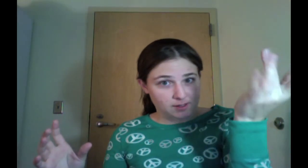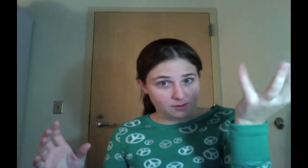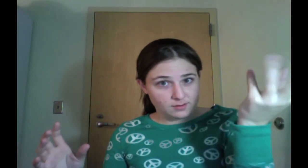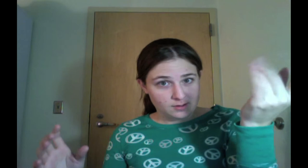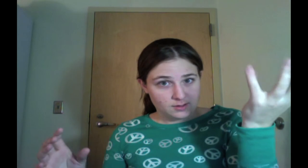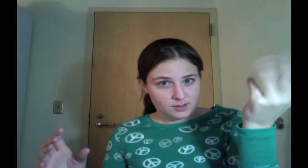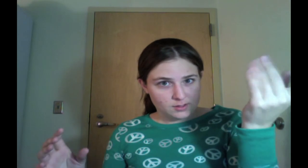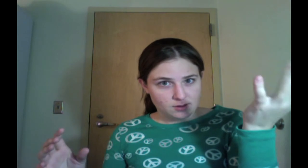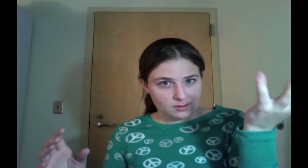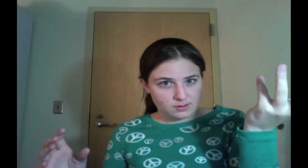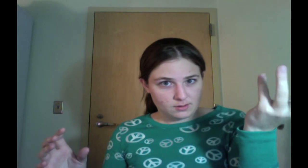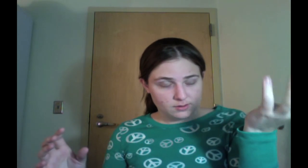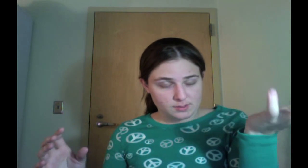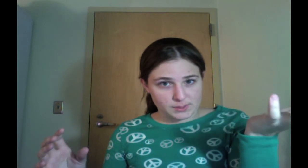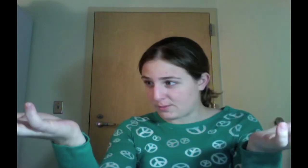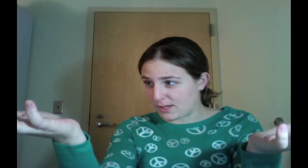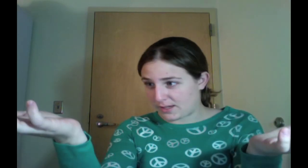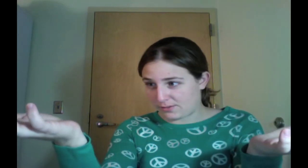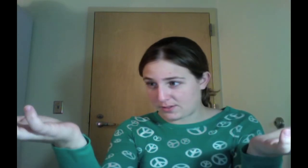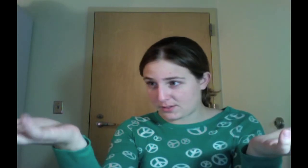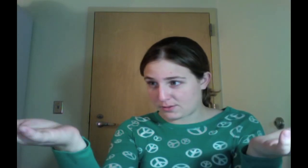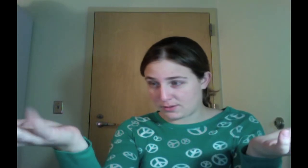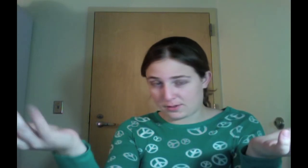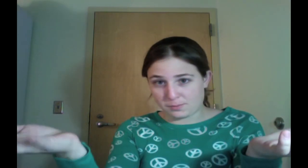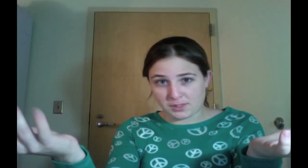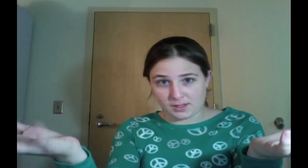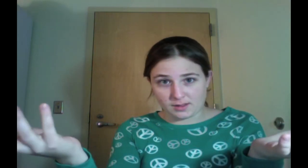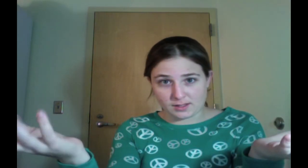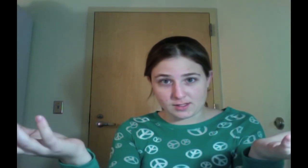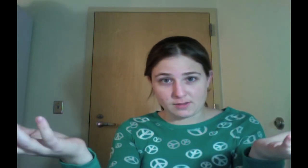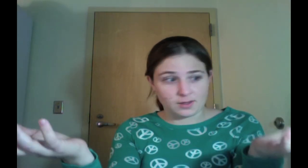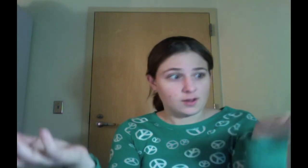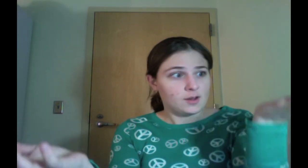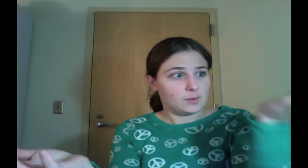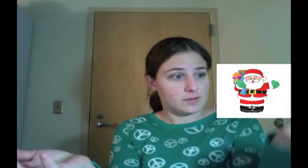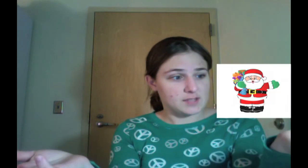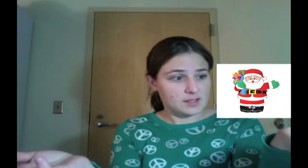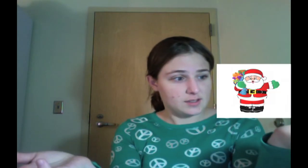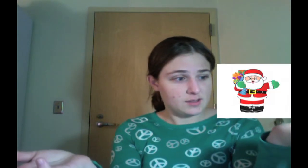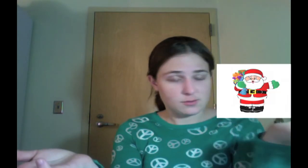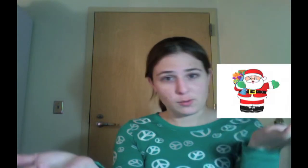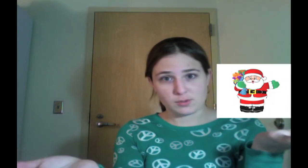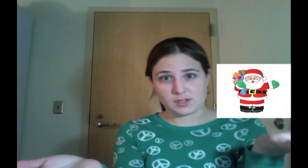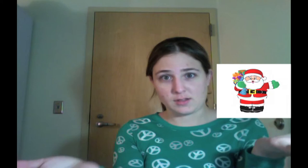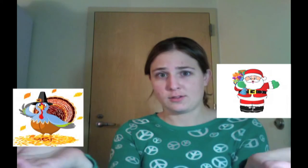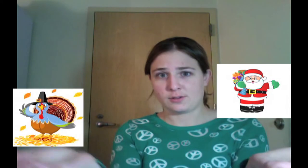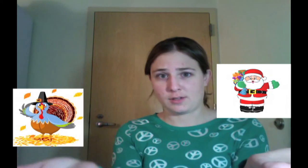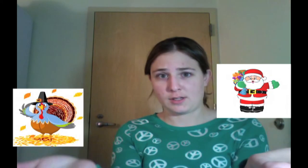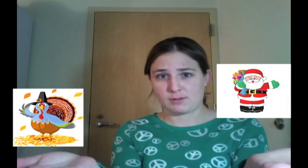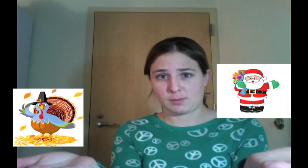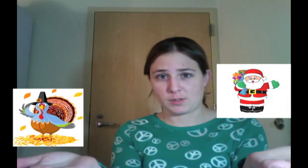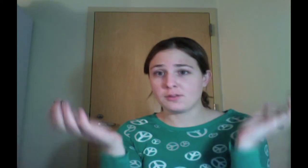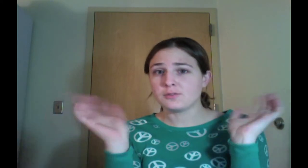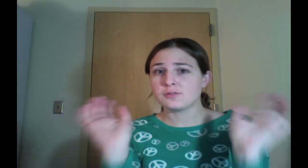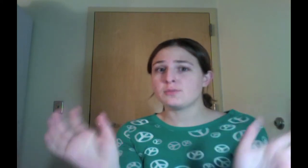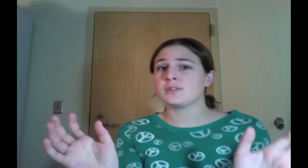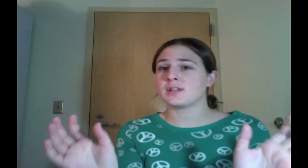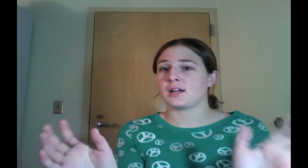Christmas, and this corner being Thanksgiving, you have Santa to represent, Turkey to represent. Those are the ones that I